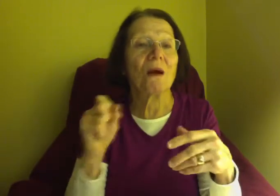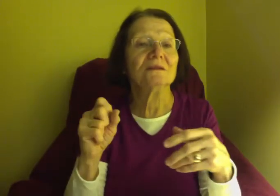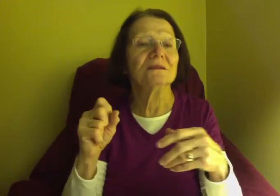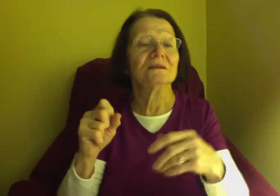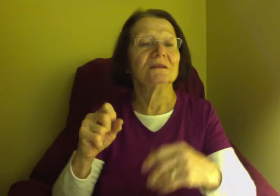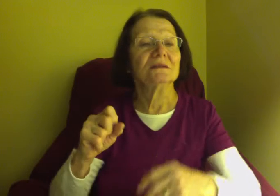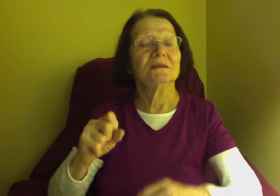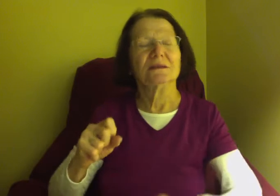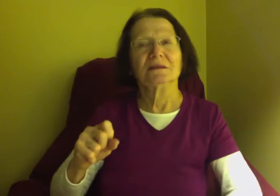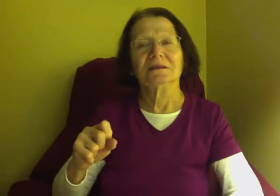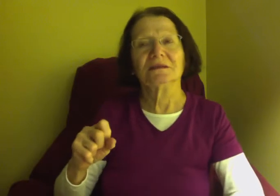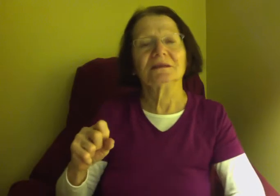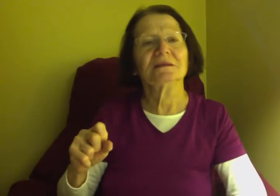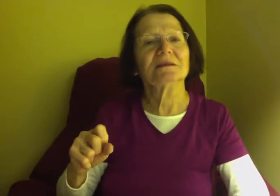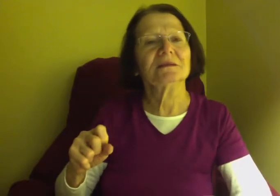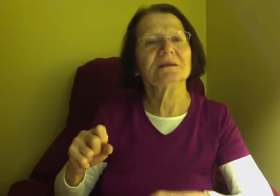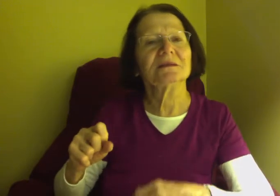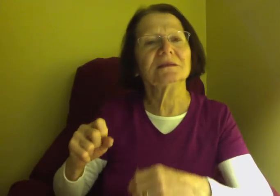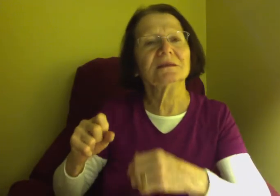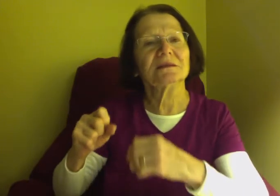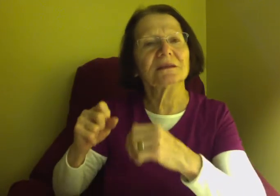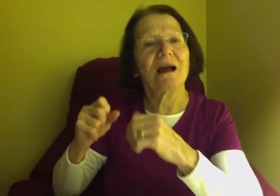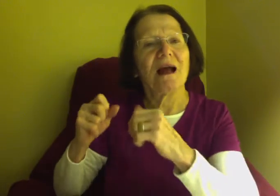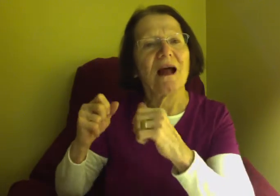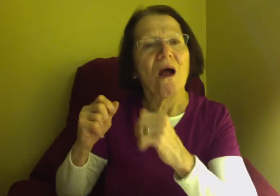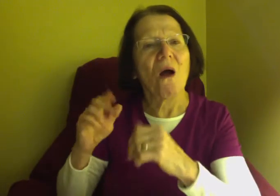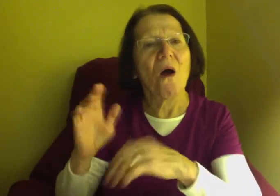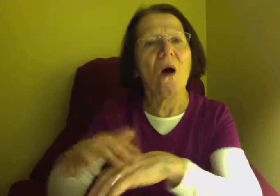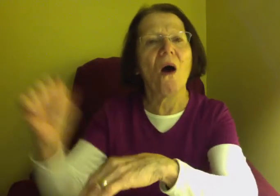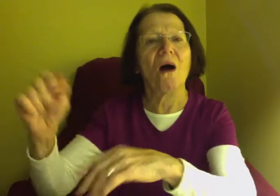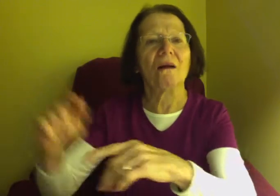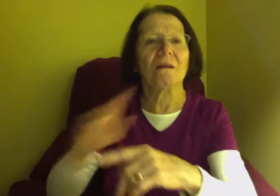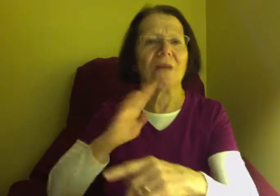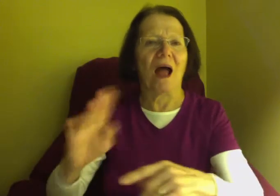in ugh, black,